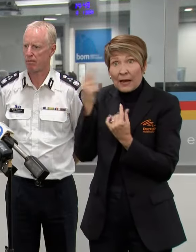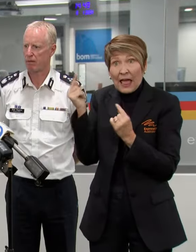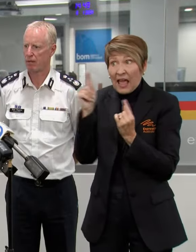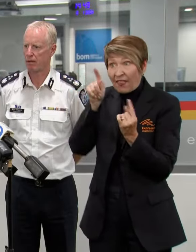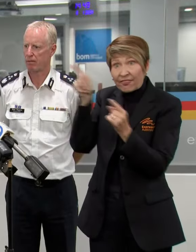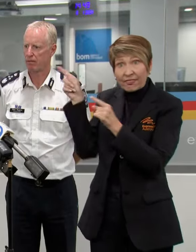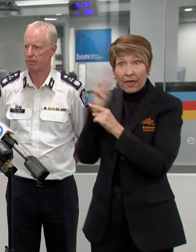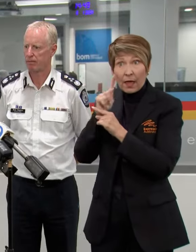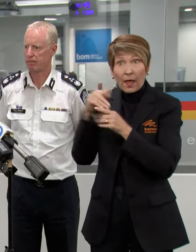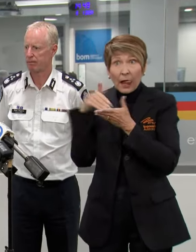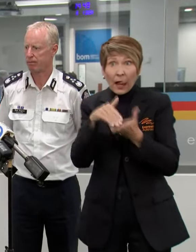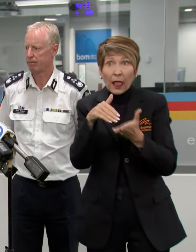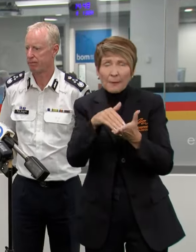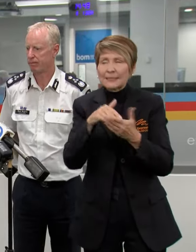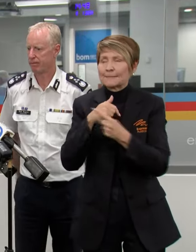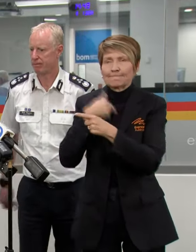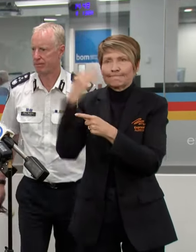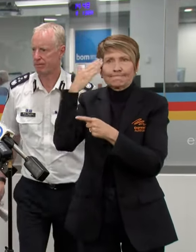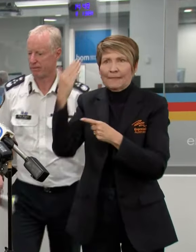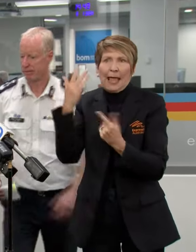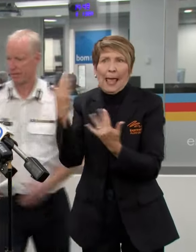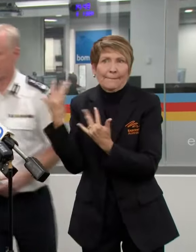And I'll pass back to the Commissioner for questions.